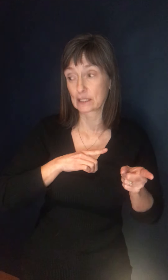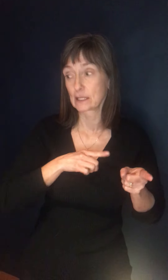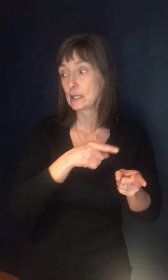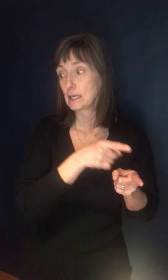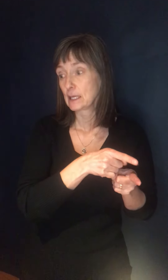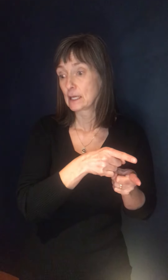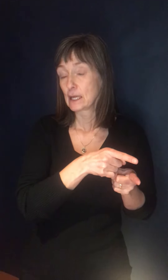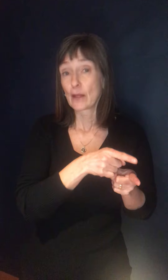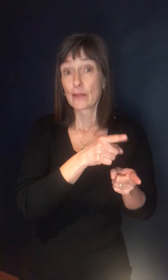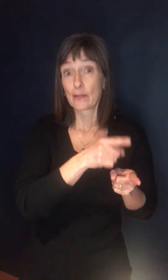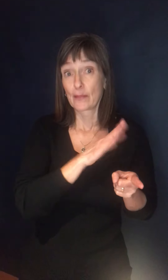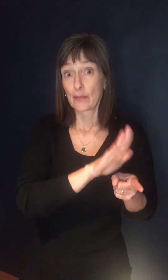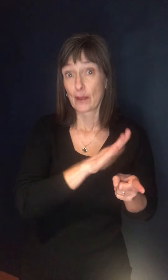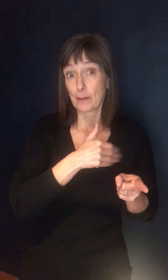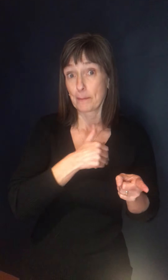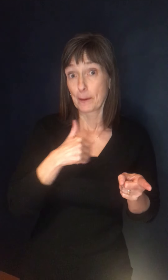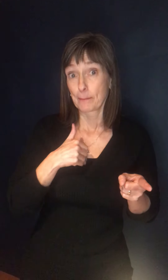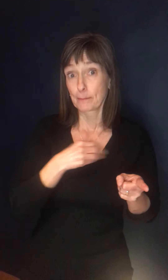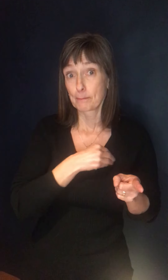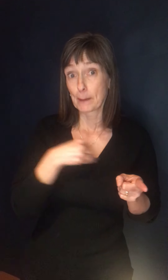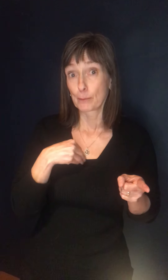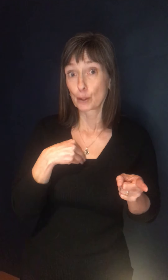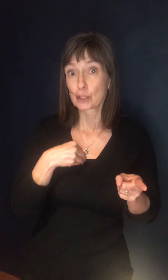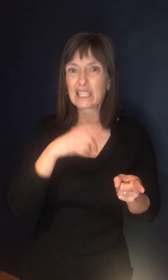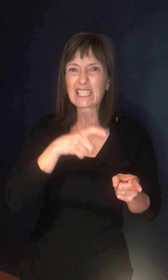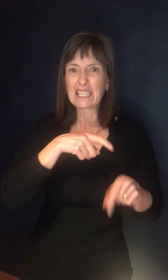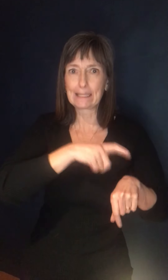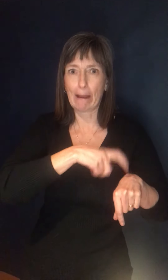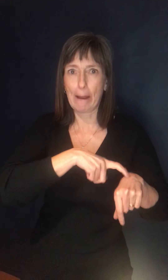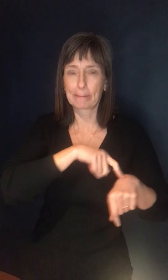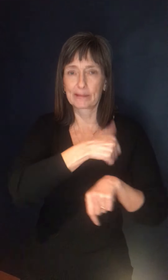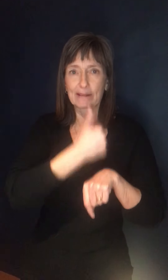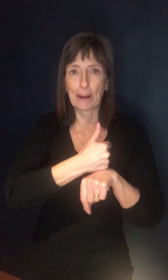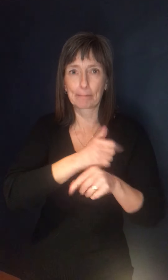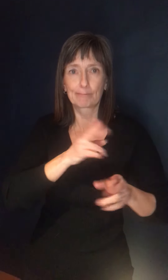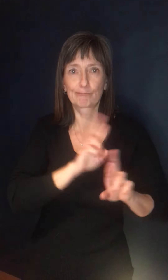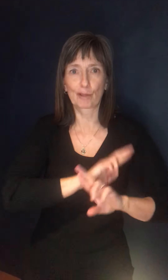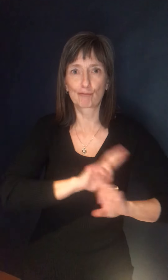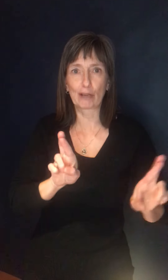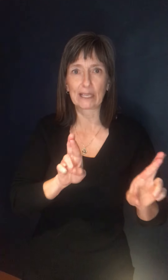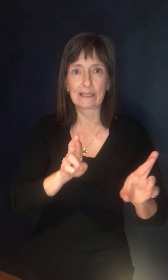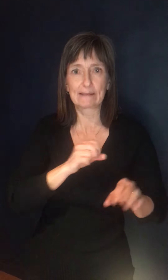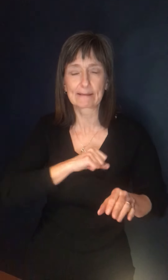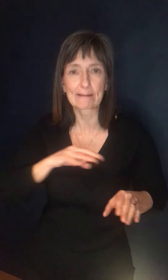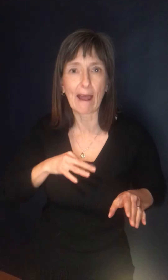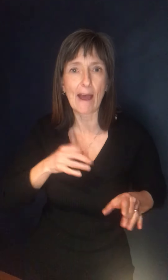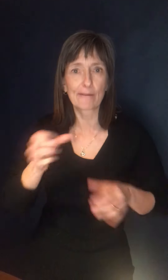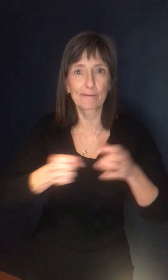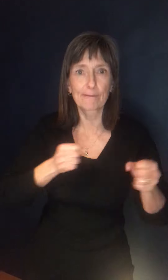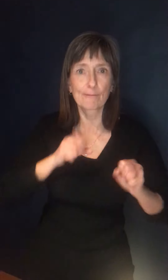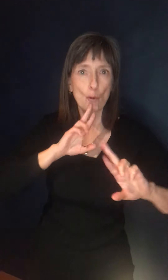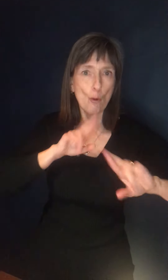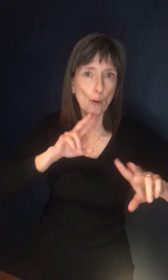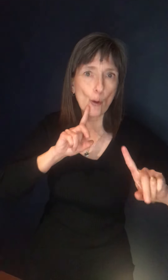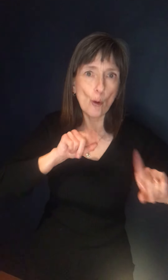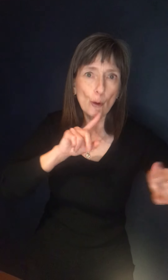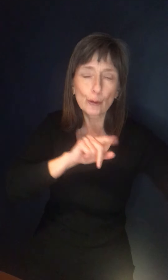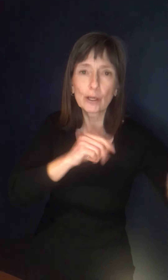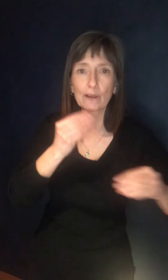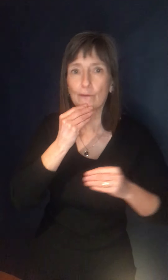their members actually need some lead time to be able to prepare staffing and ordering and bringing in food, for example,